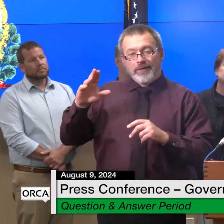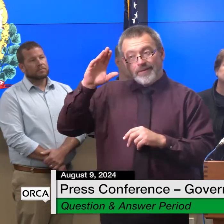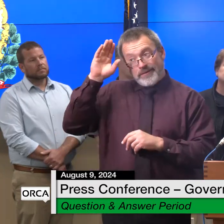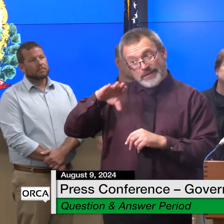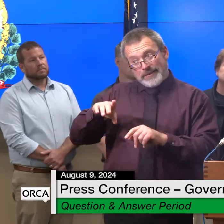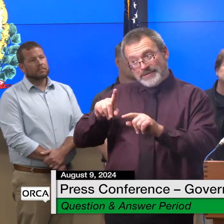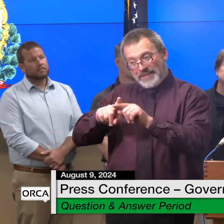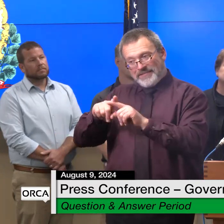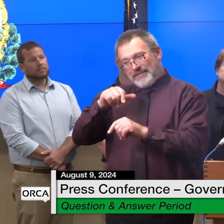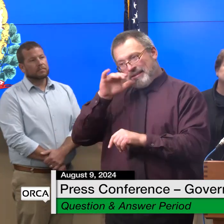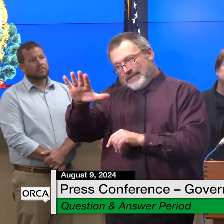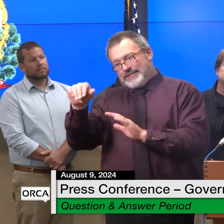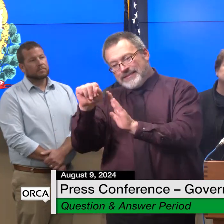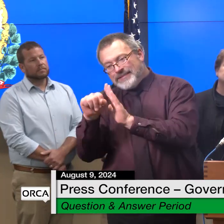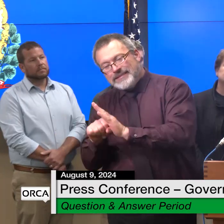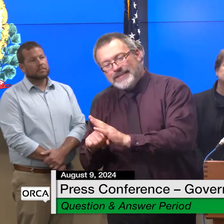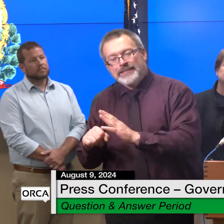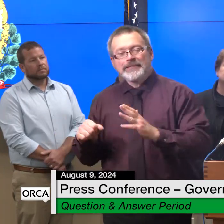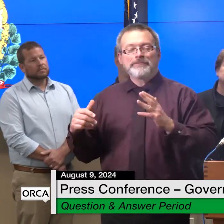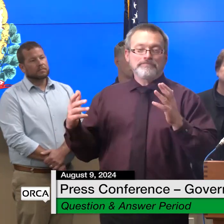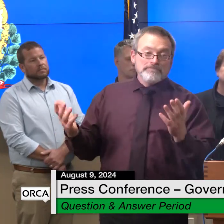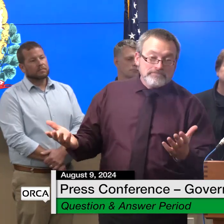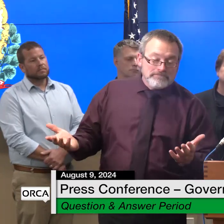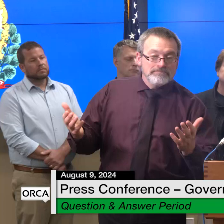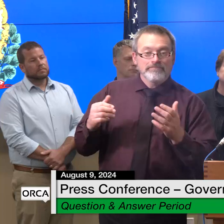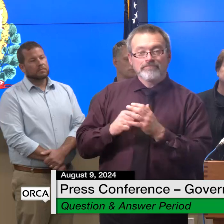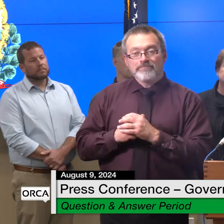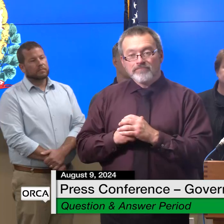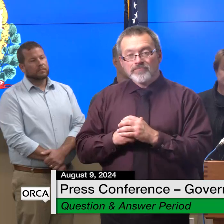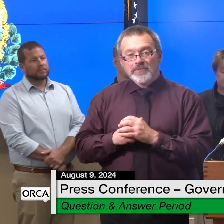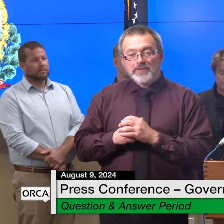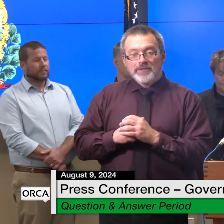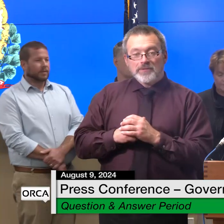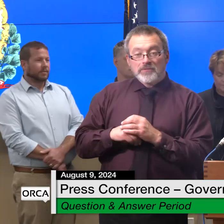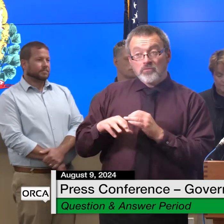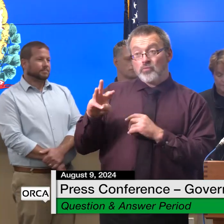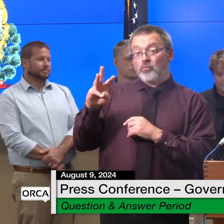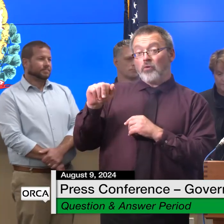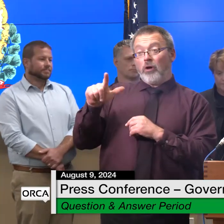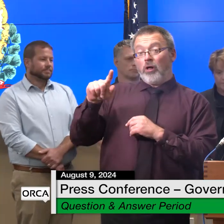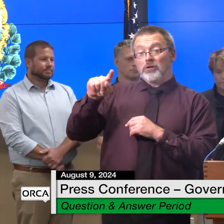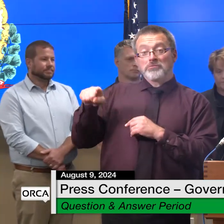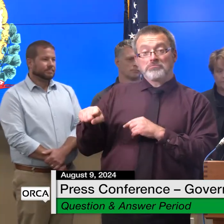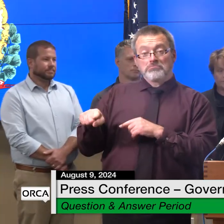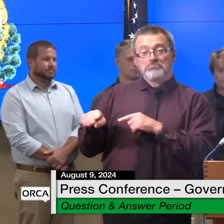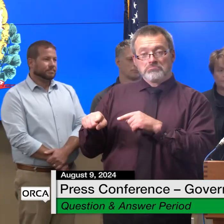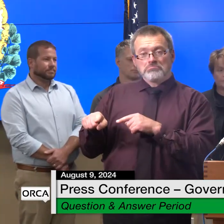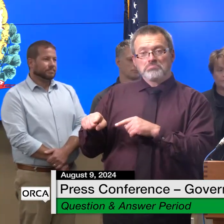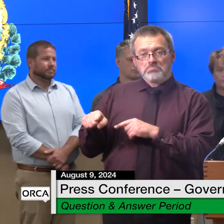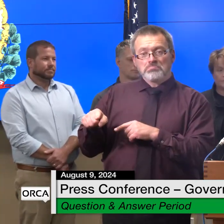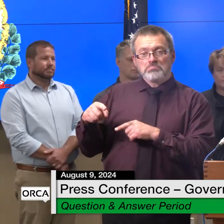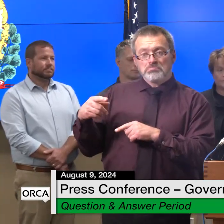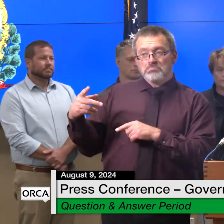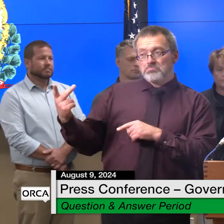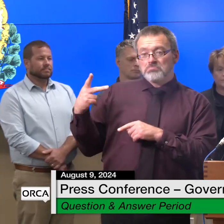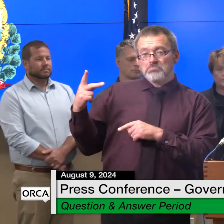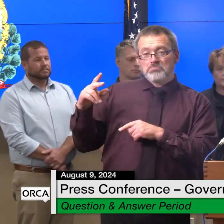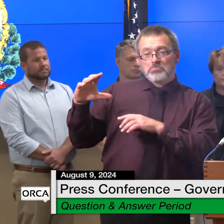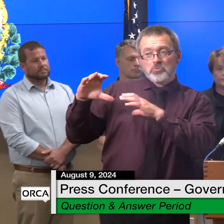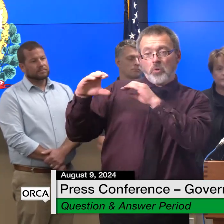moved forward uh tim waltz is one i uh i co-chair the council of governors with him